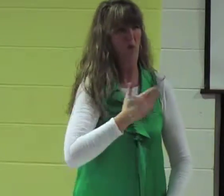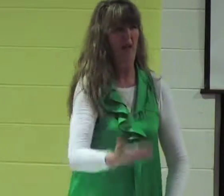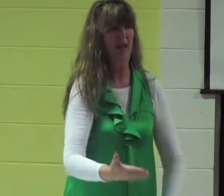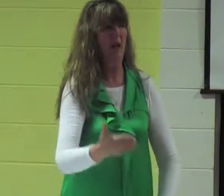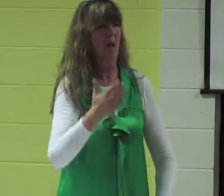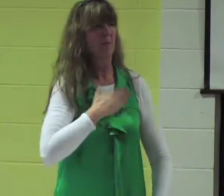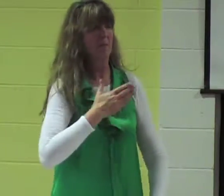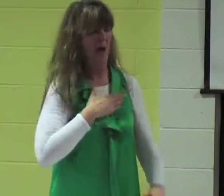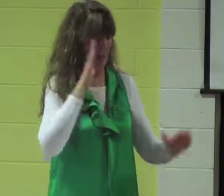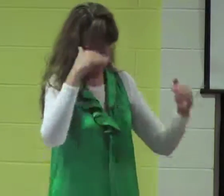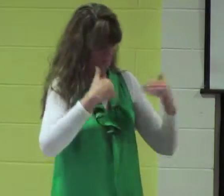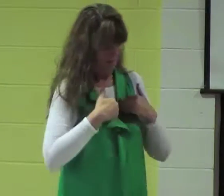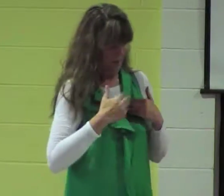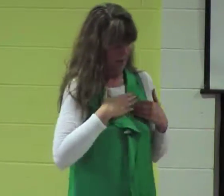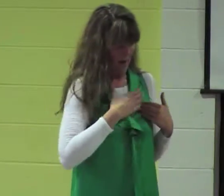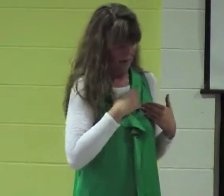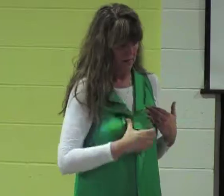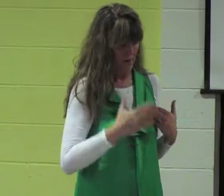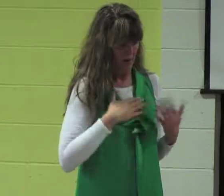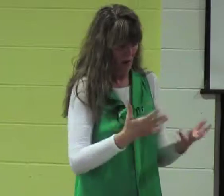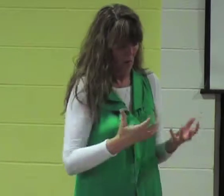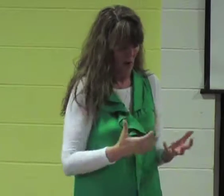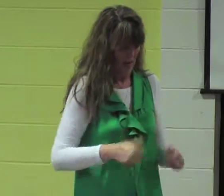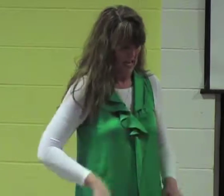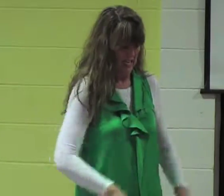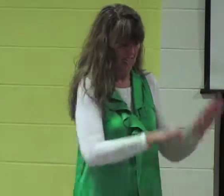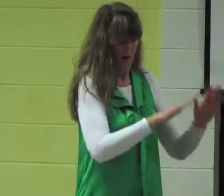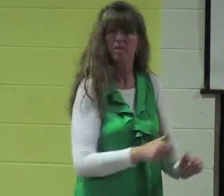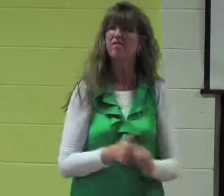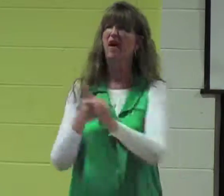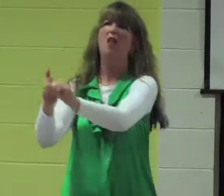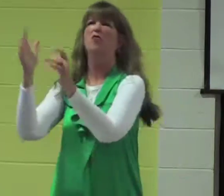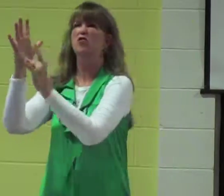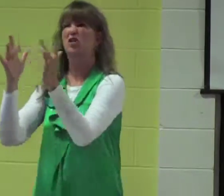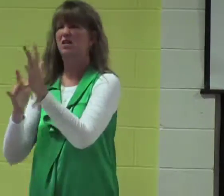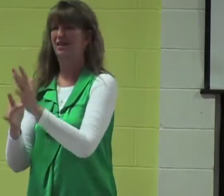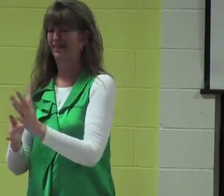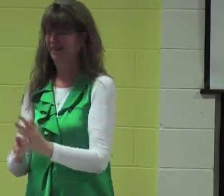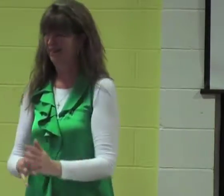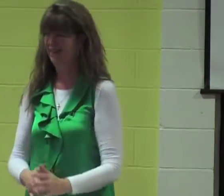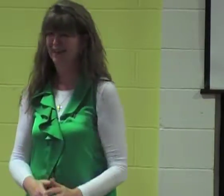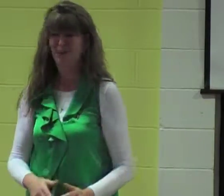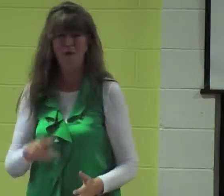and become disciples? to follow Jesus?